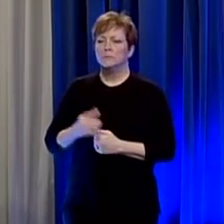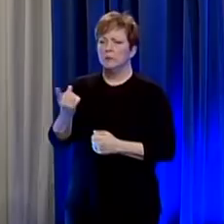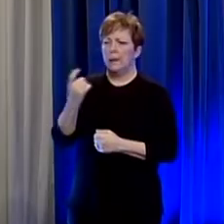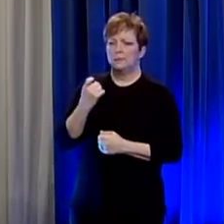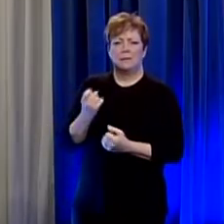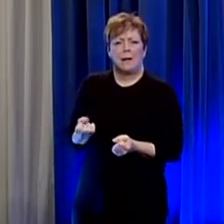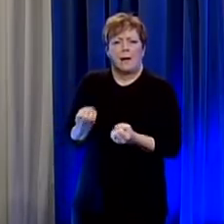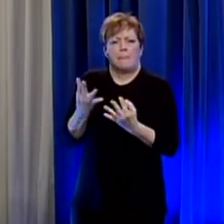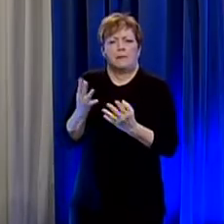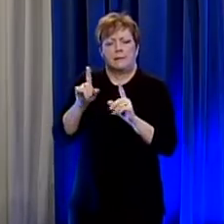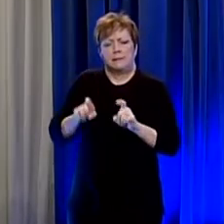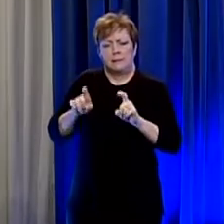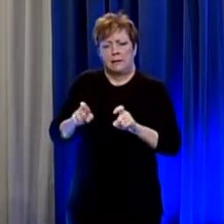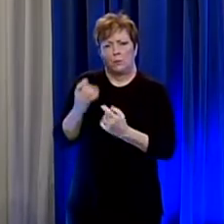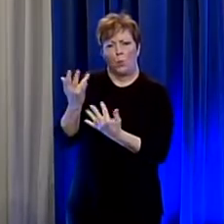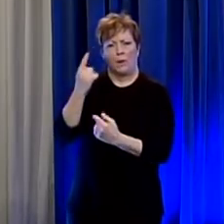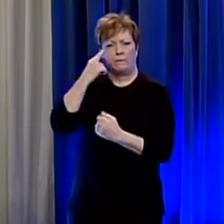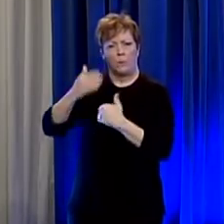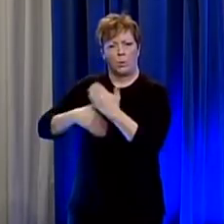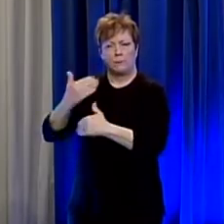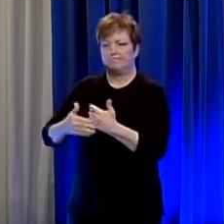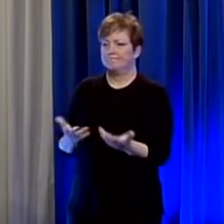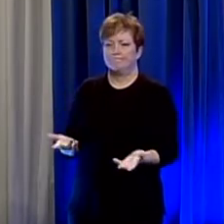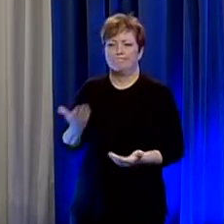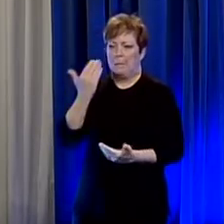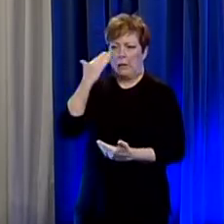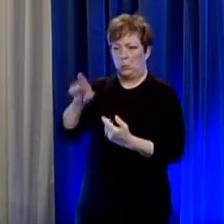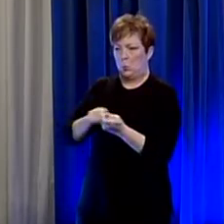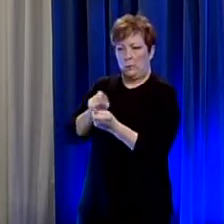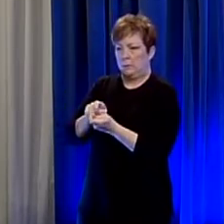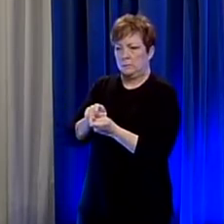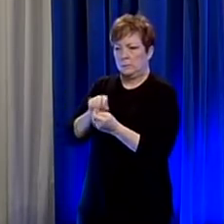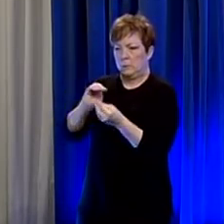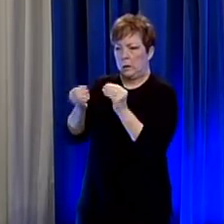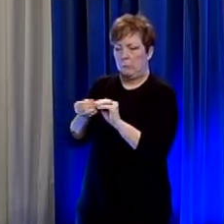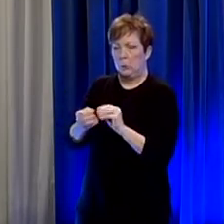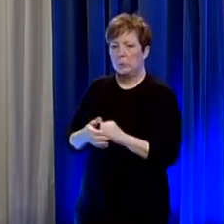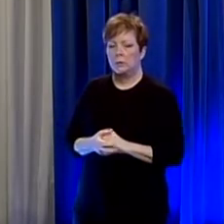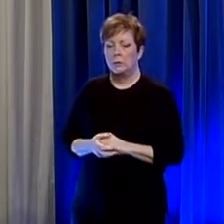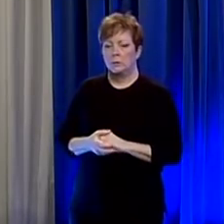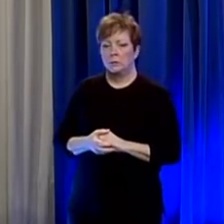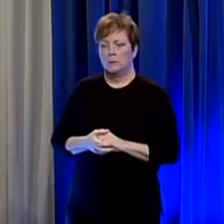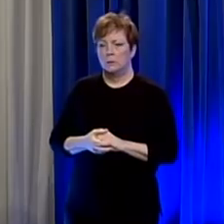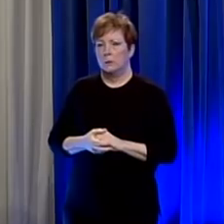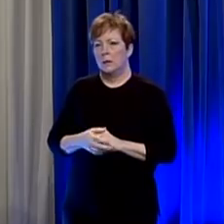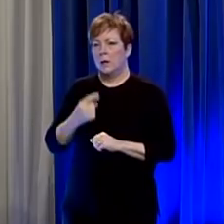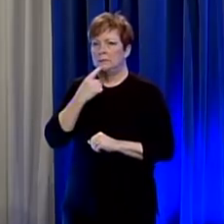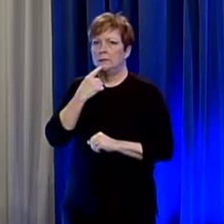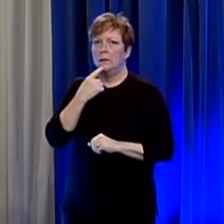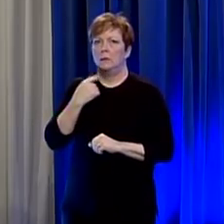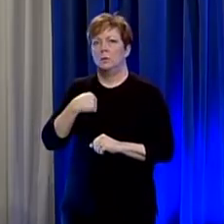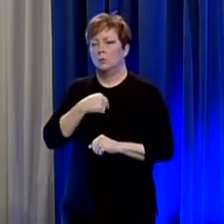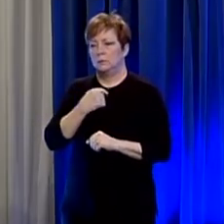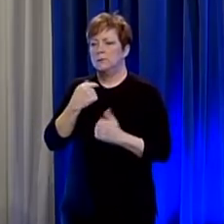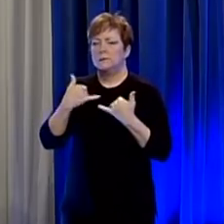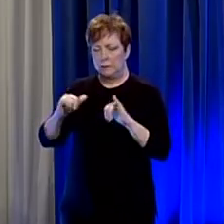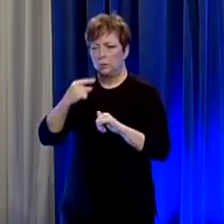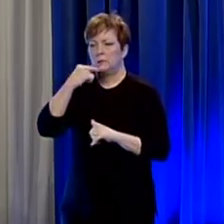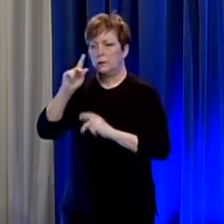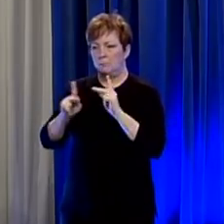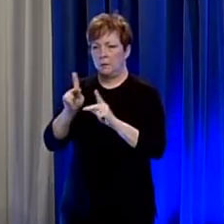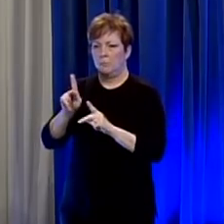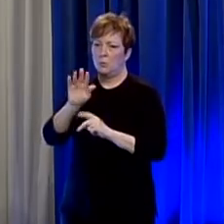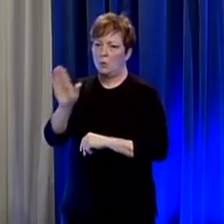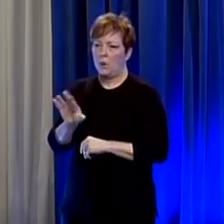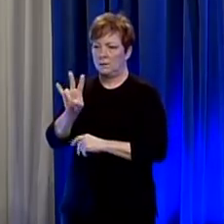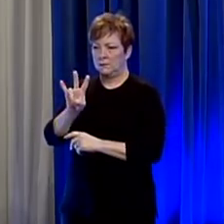tests are waiting to be processed i don't i don't know the number i would say that uh we are still telling people you know approximately 72 hour